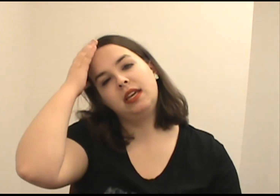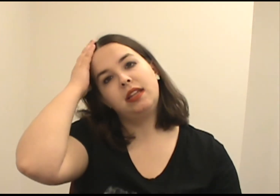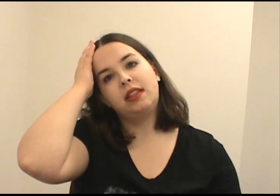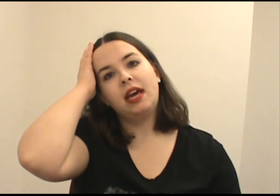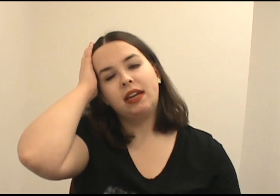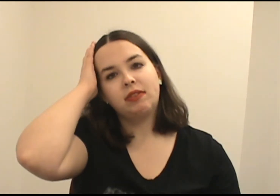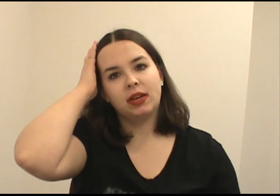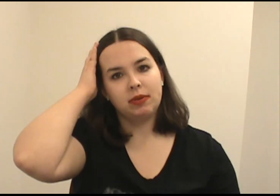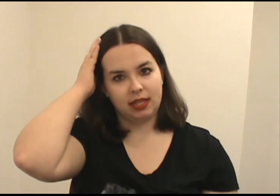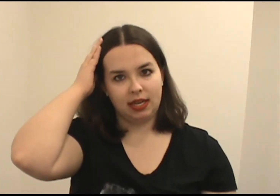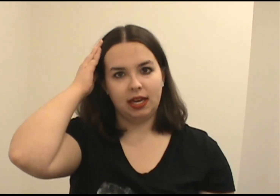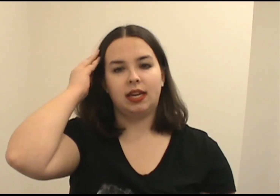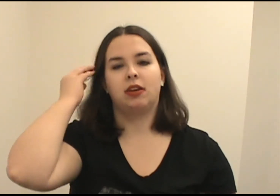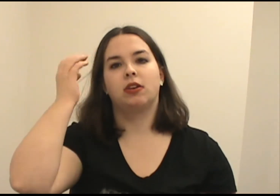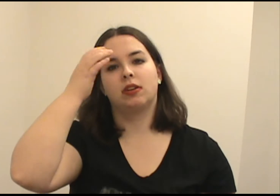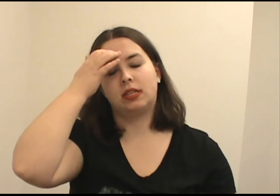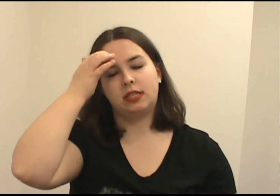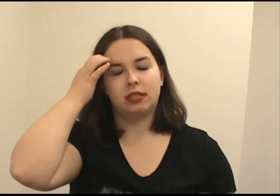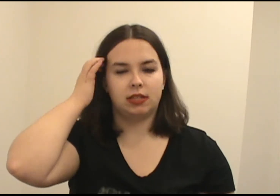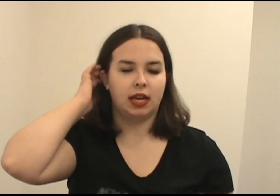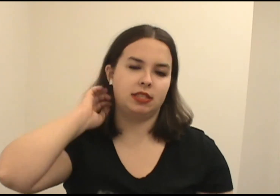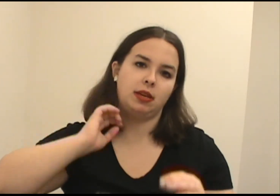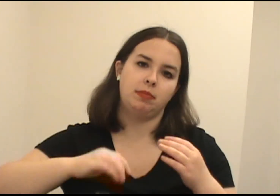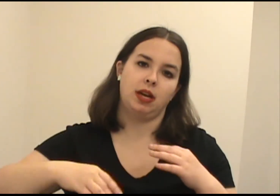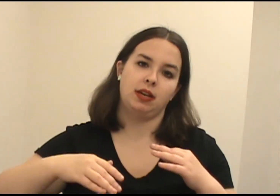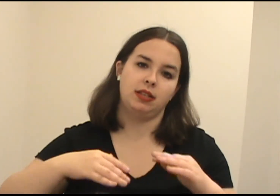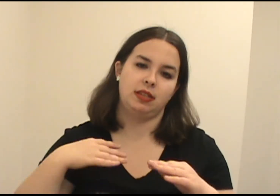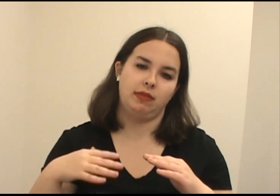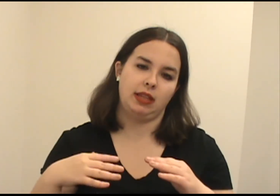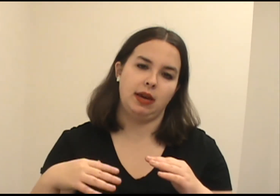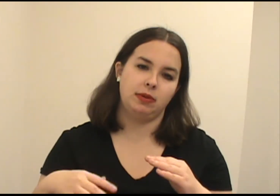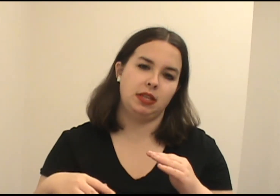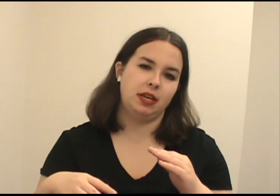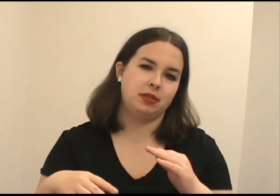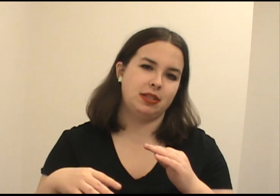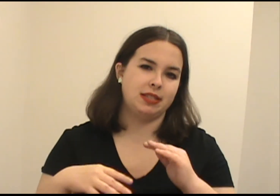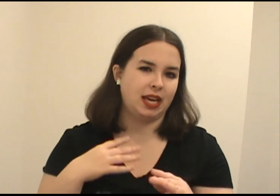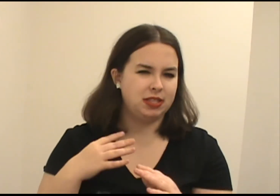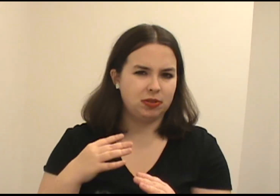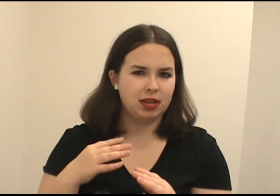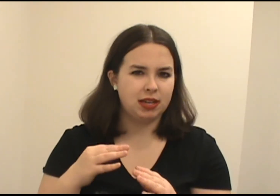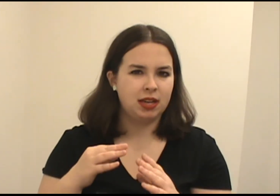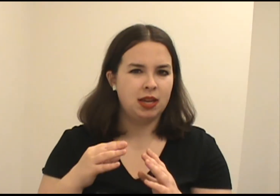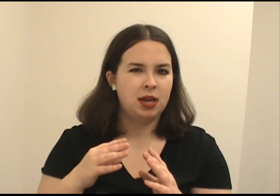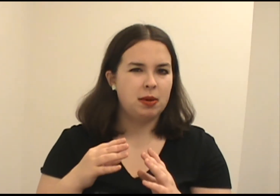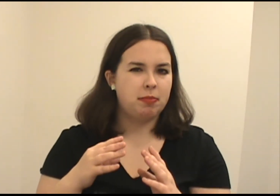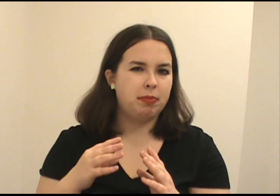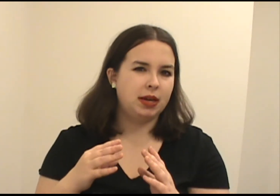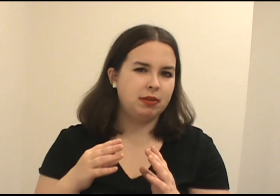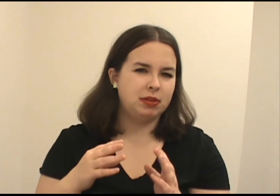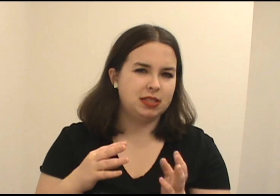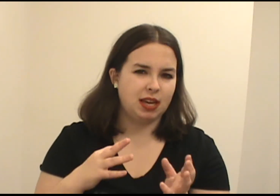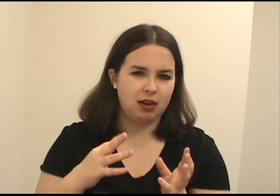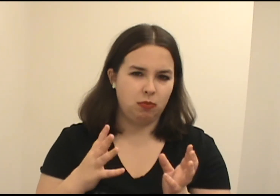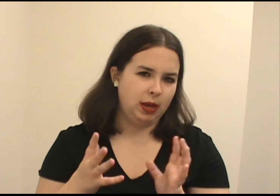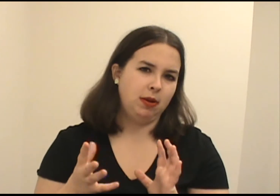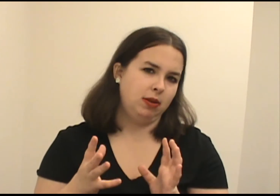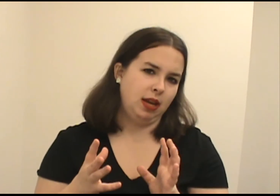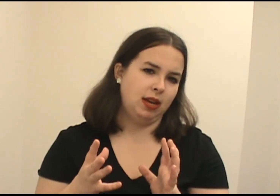Then everything with Lena and her test subject and stuff like that was an interesting side story, but it was kind of weird and